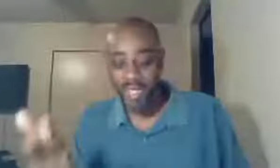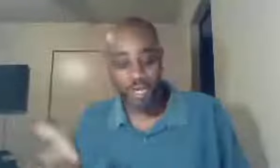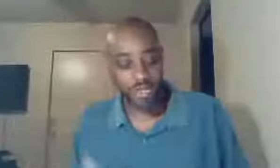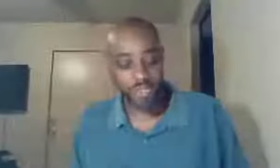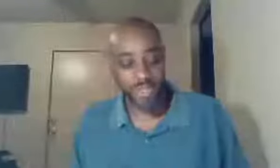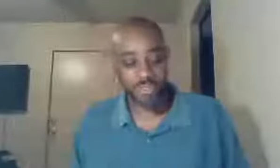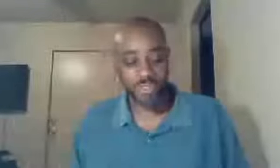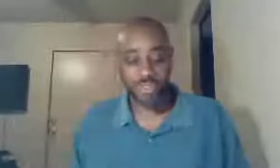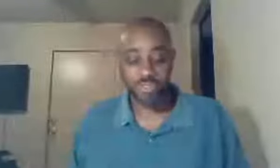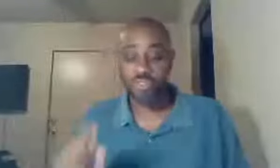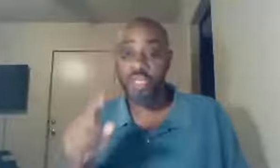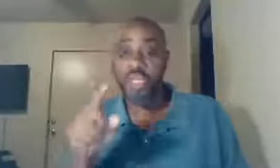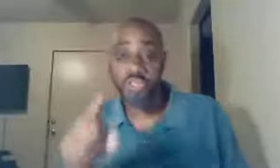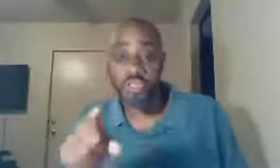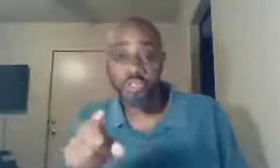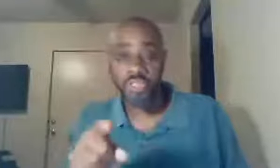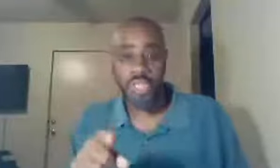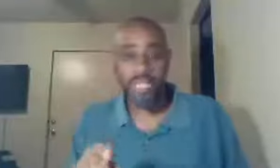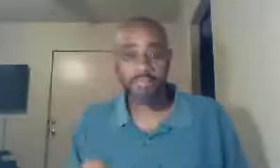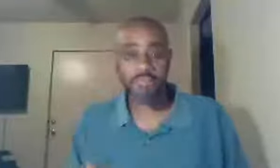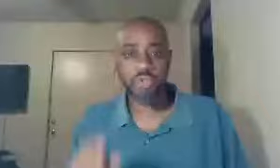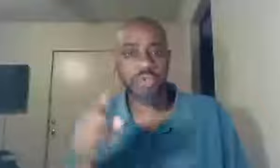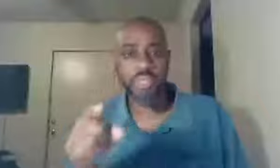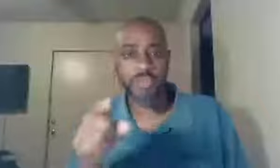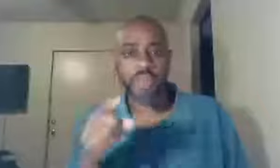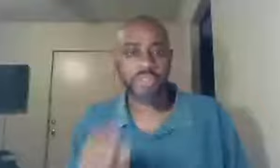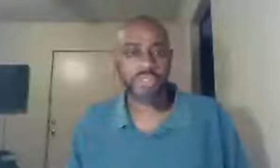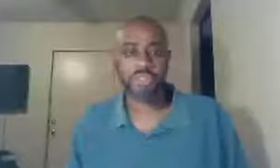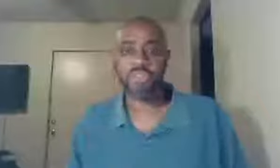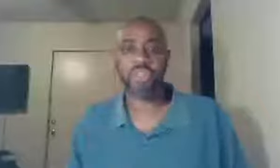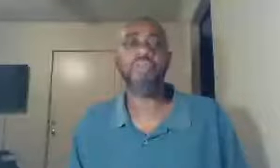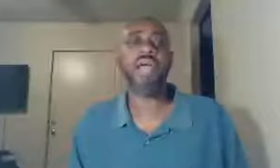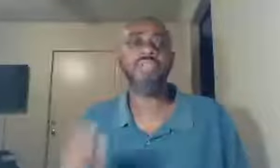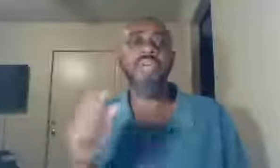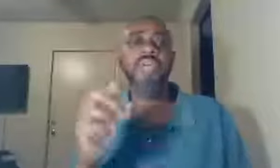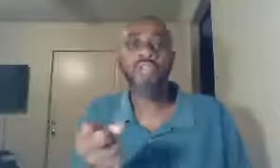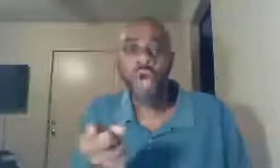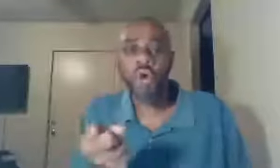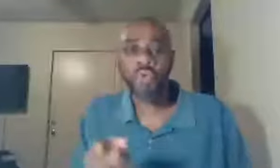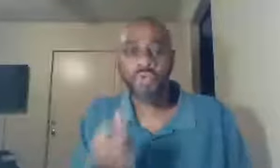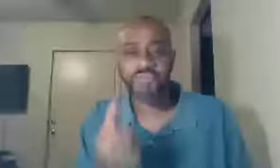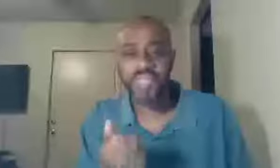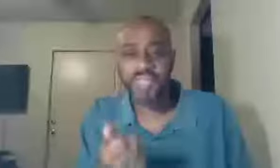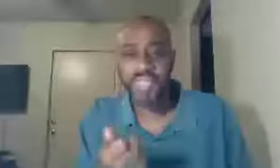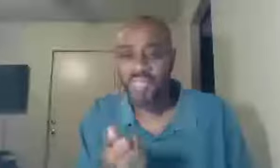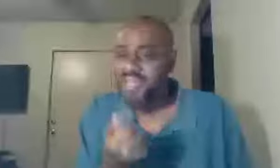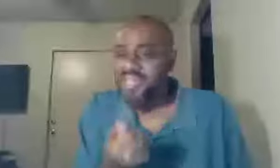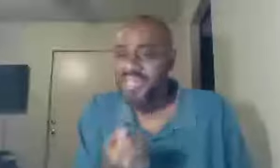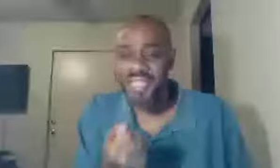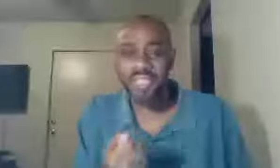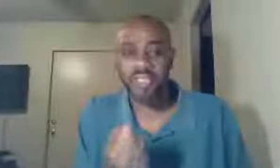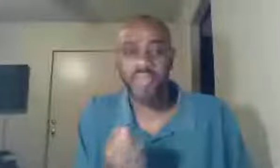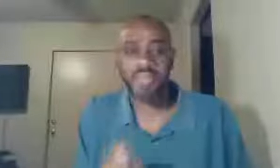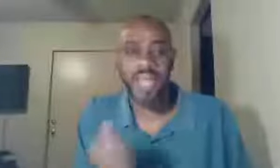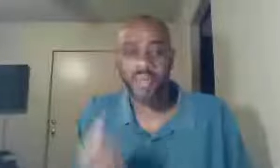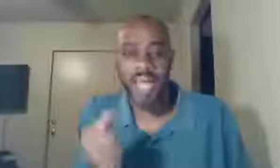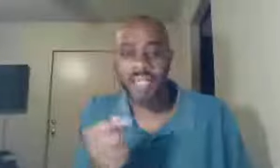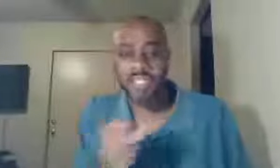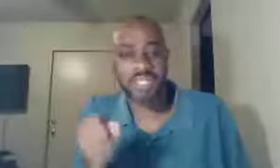encourage you brothers and sisters, to do the same, truly brothers and sisters in Christ, know you're feeling that, I shouldn't have went that way, I shouldn't have